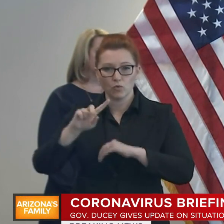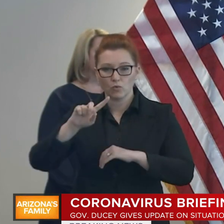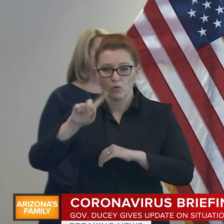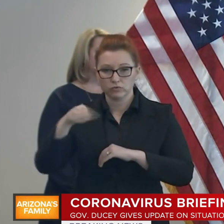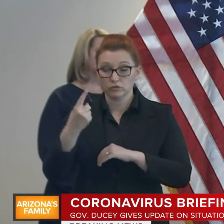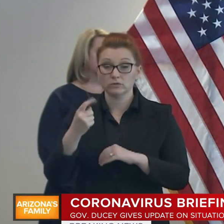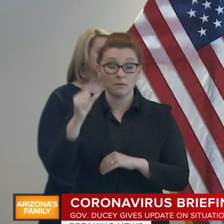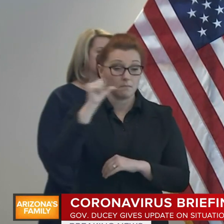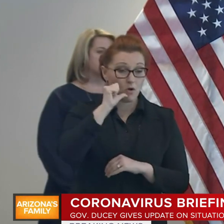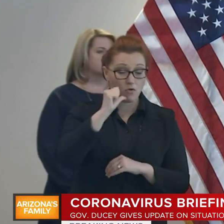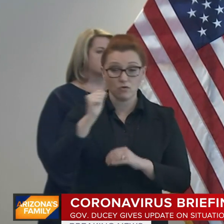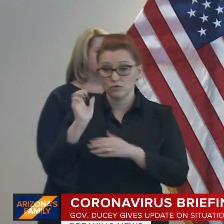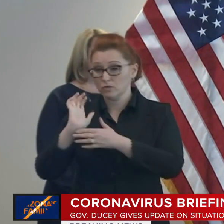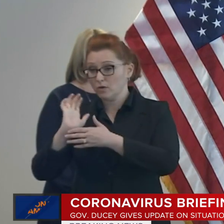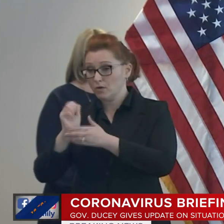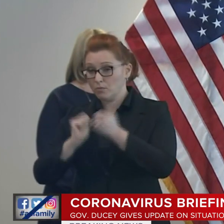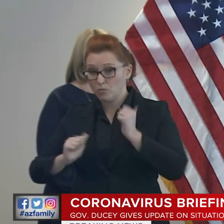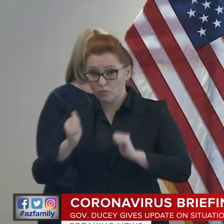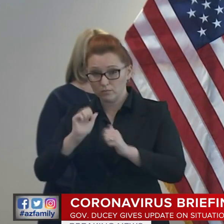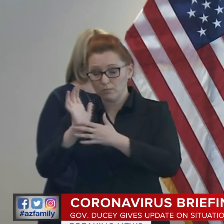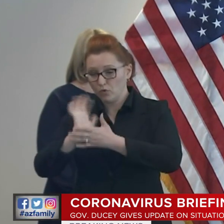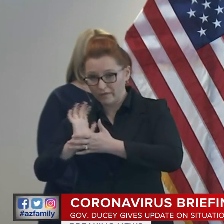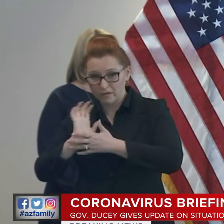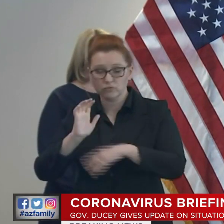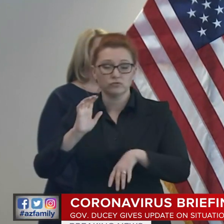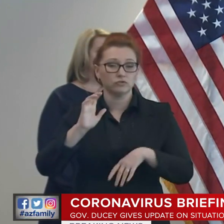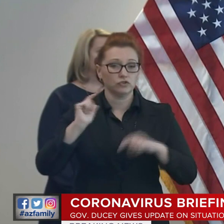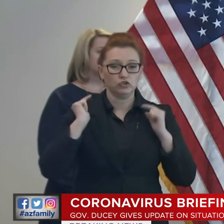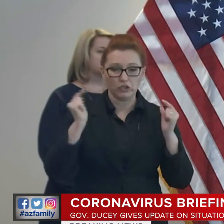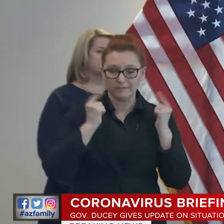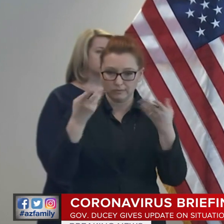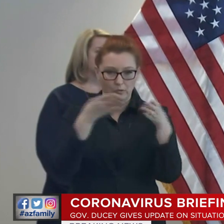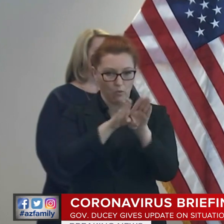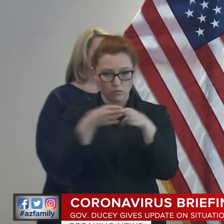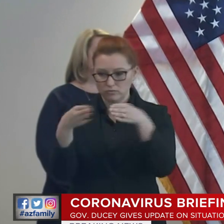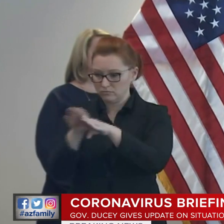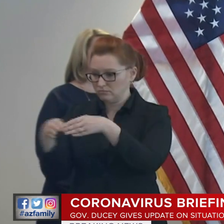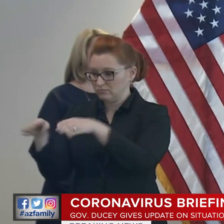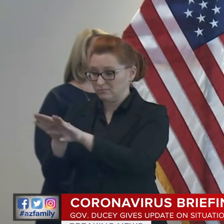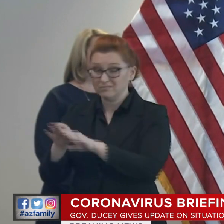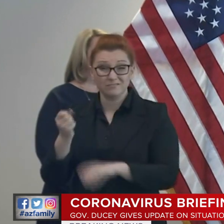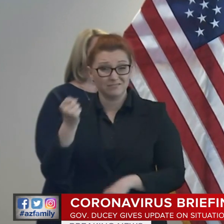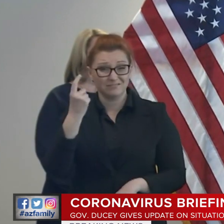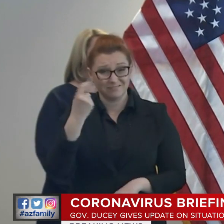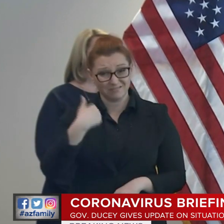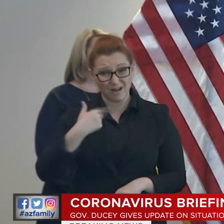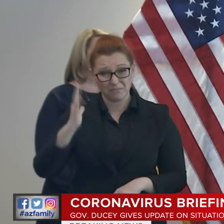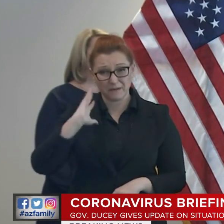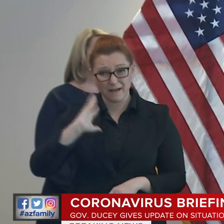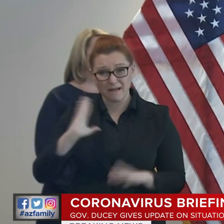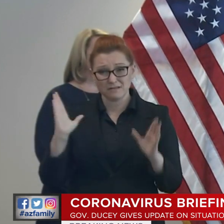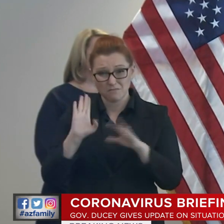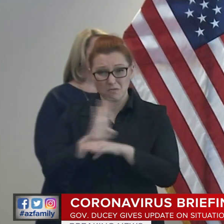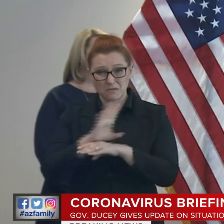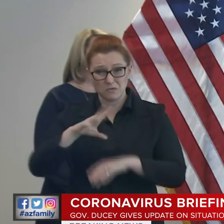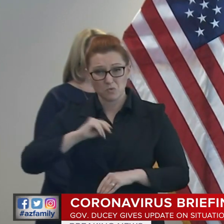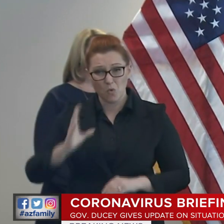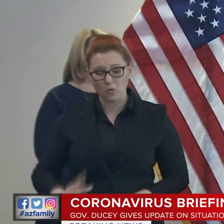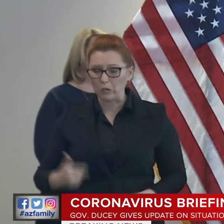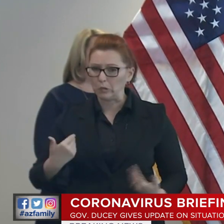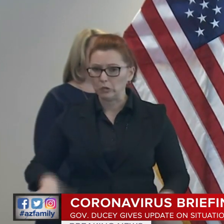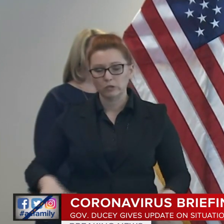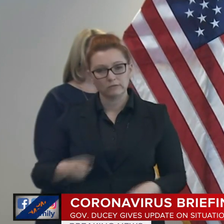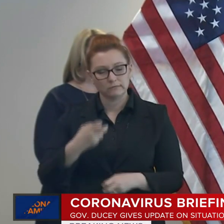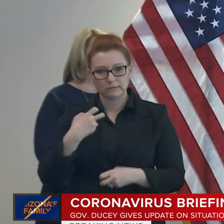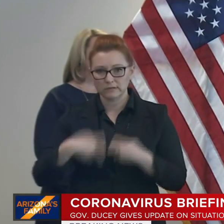movie theaters, and gyms. That was not an easy decision. As a former small business owner, I know the strain